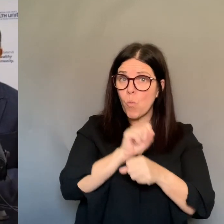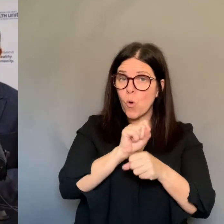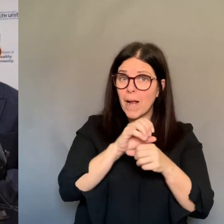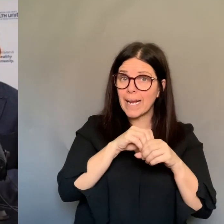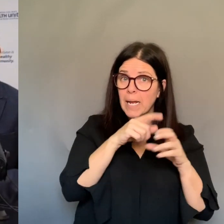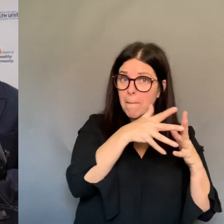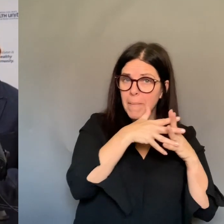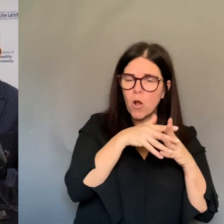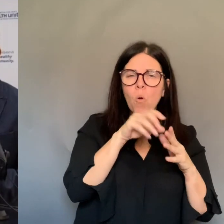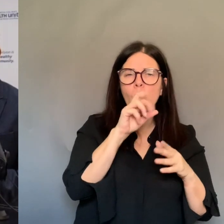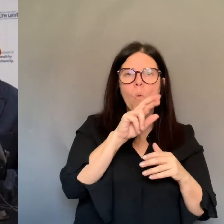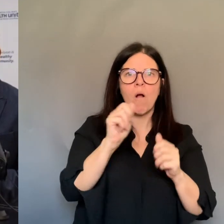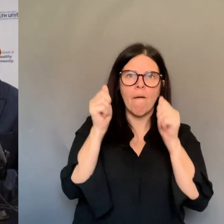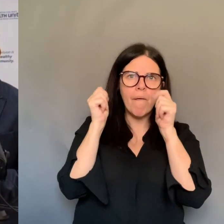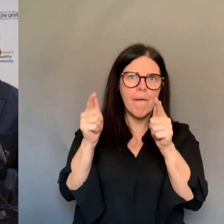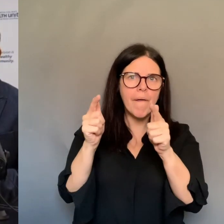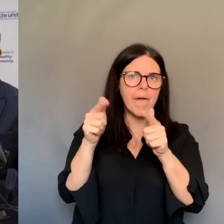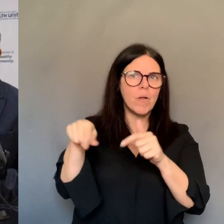we have here in Windsor.